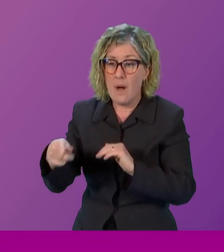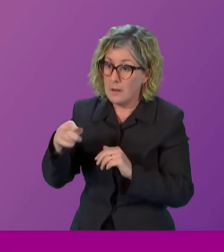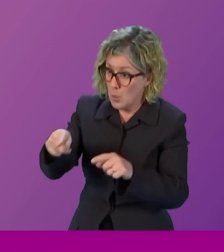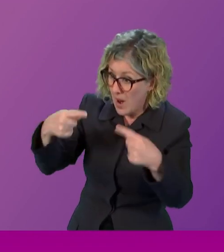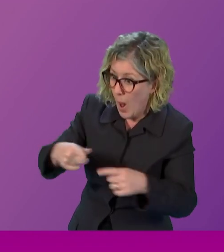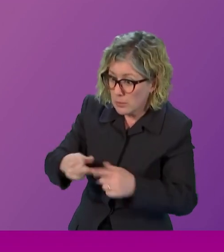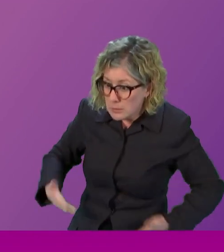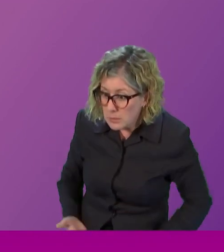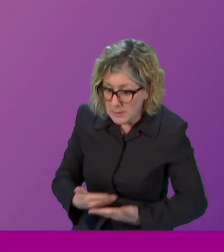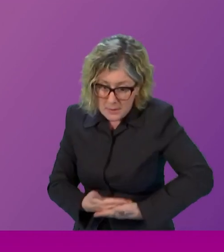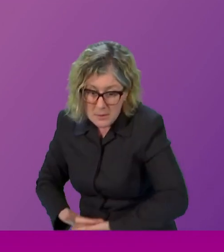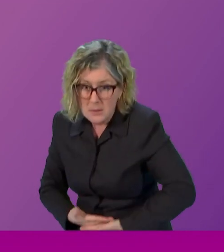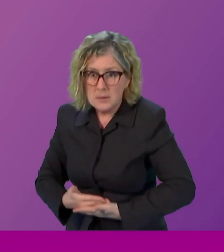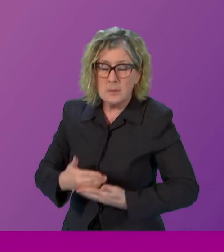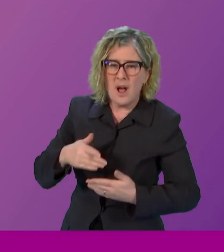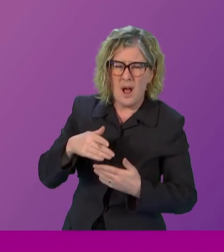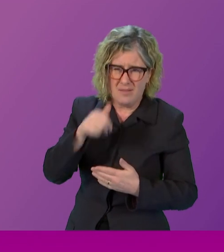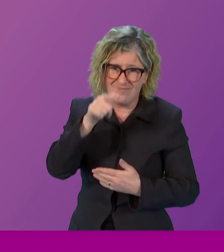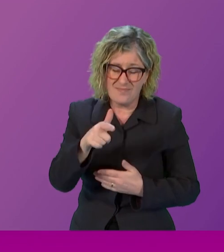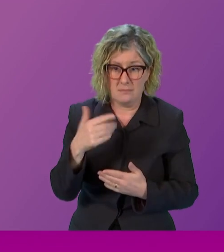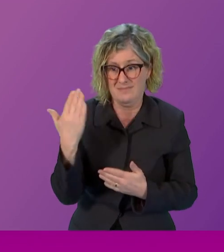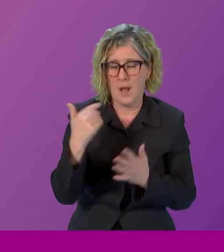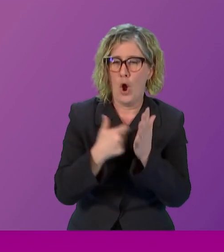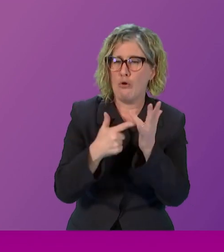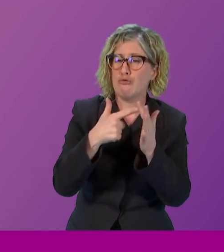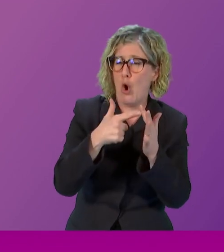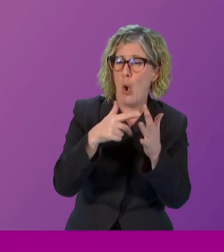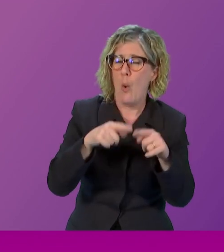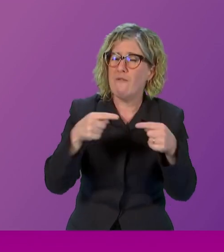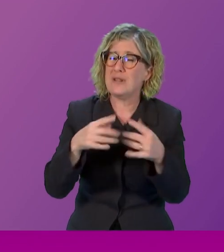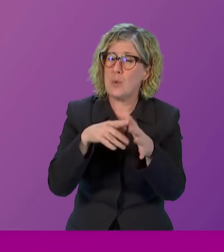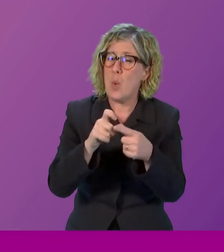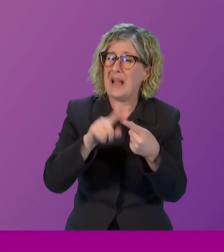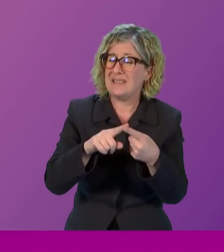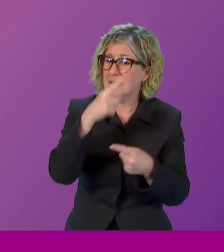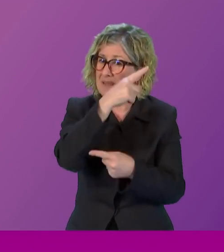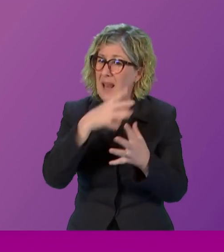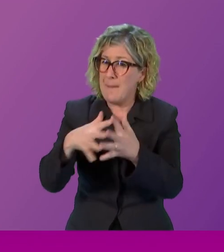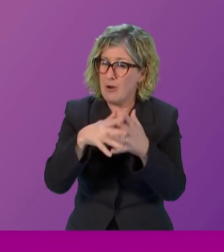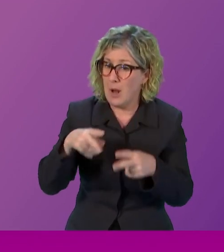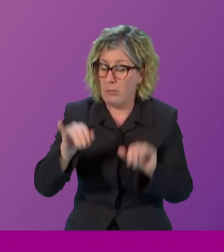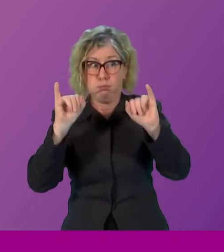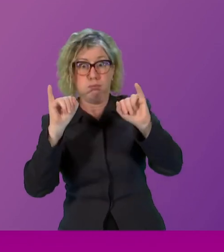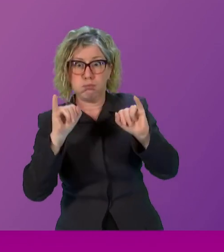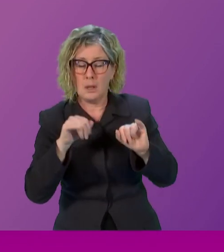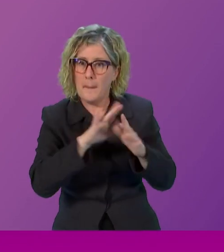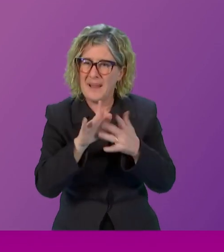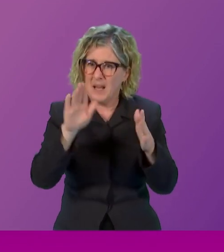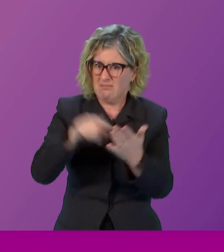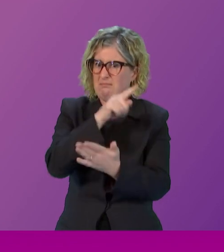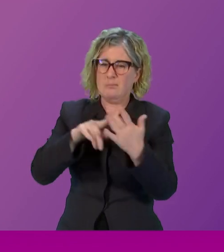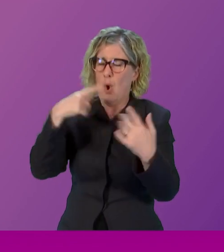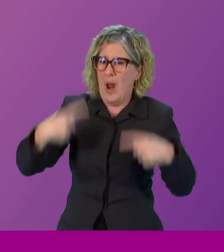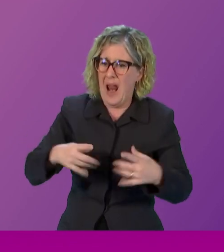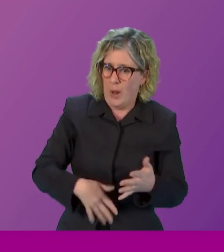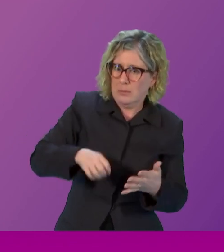starkly in the overturning of Roe vs Wade in the United States but we see echoes of that elsewhere including here in